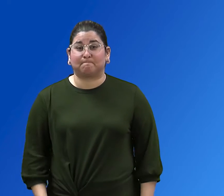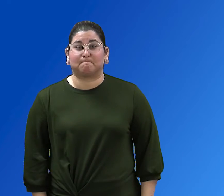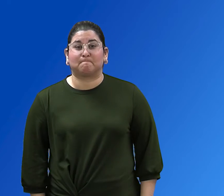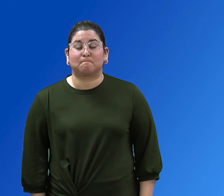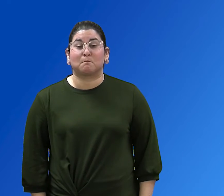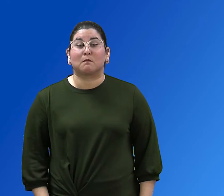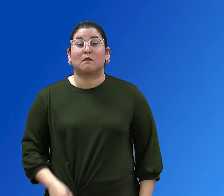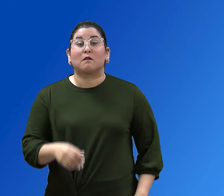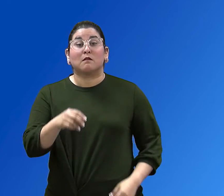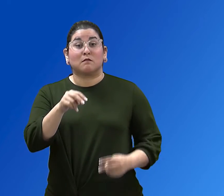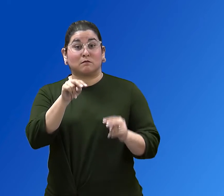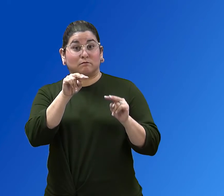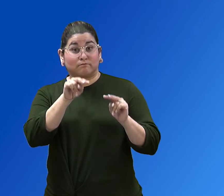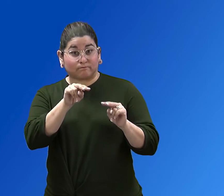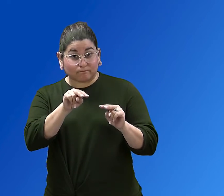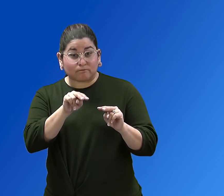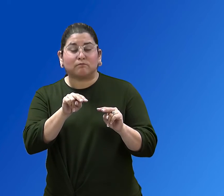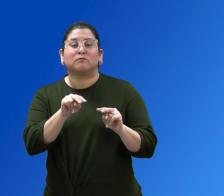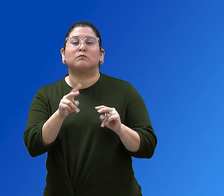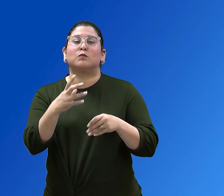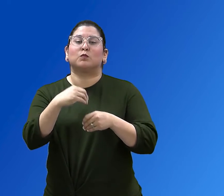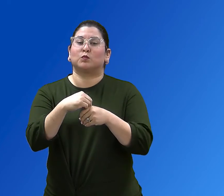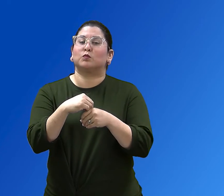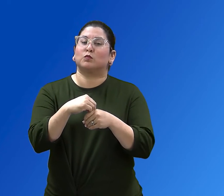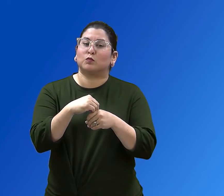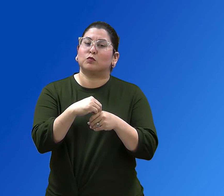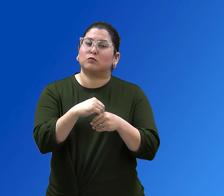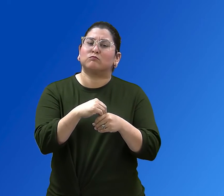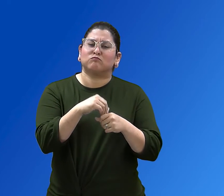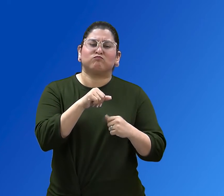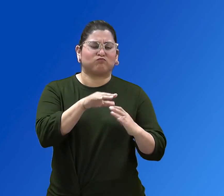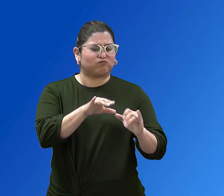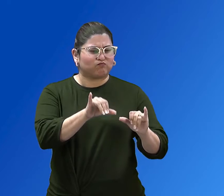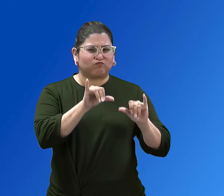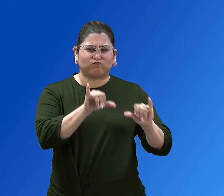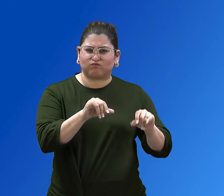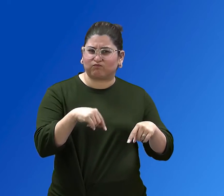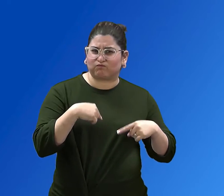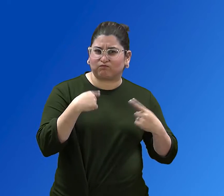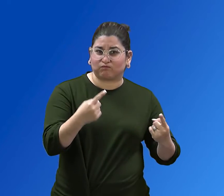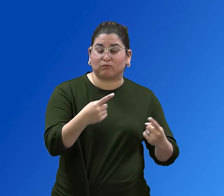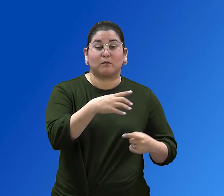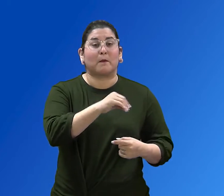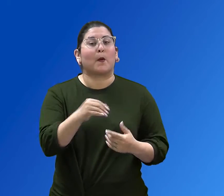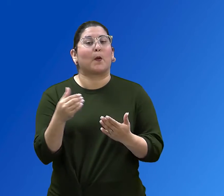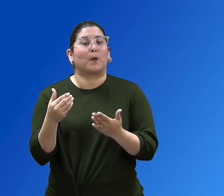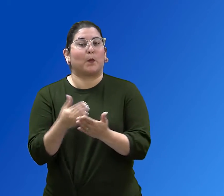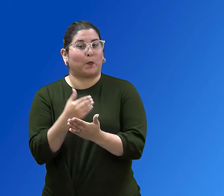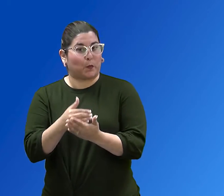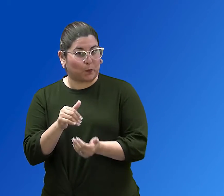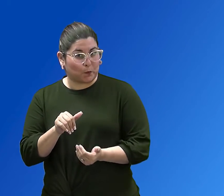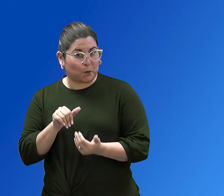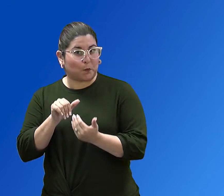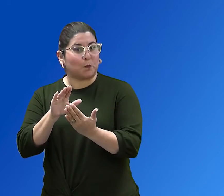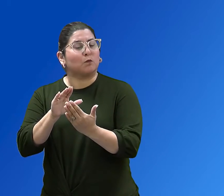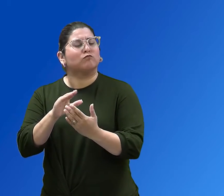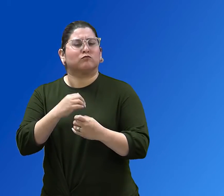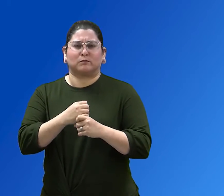monitoring includes using both established and new safety monitoring systems to make